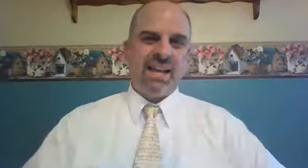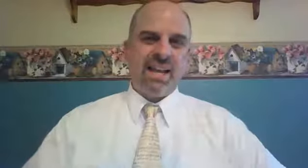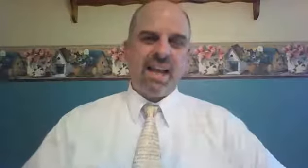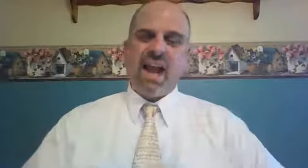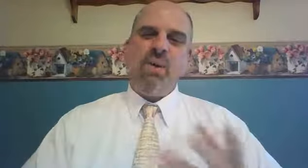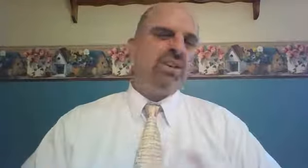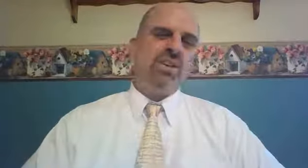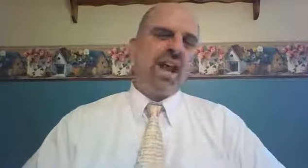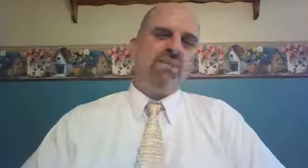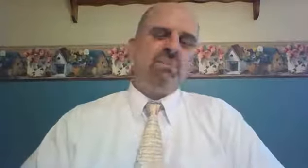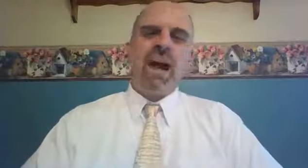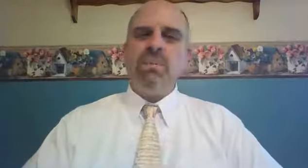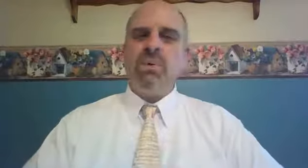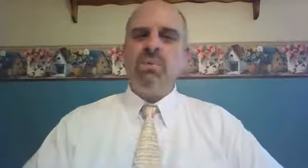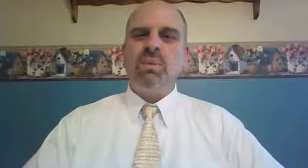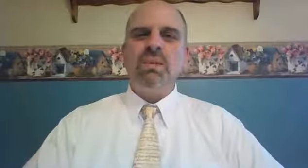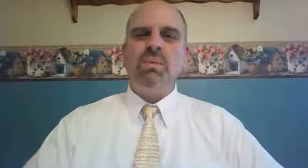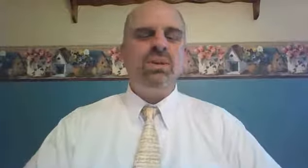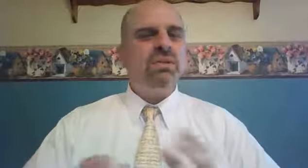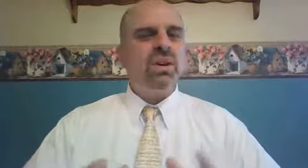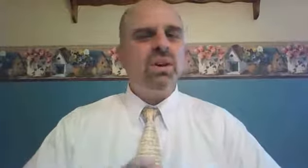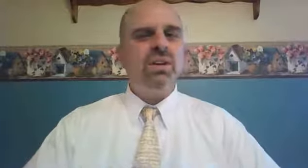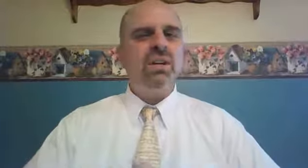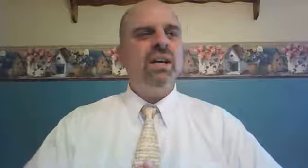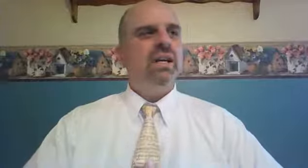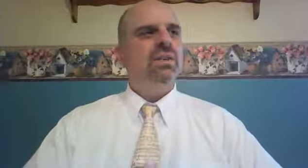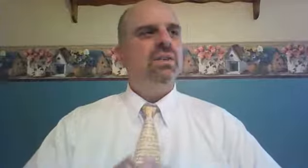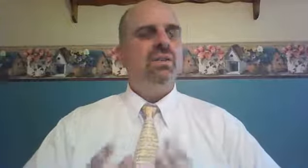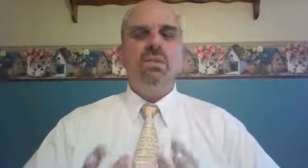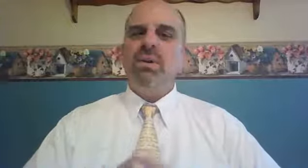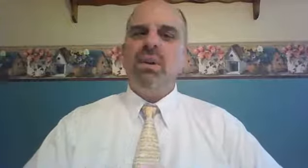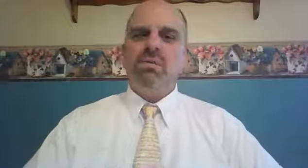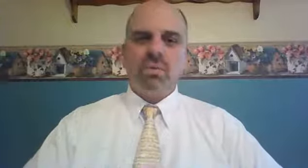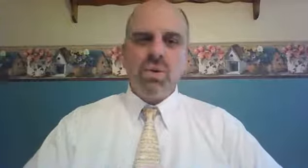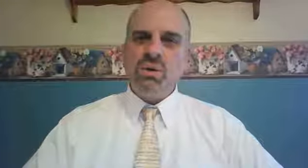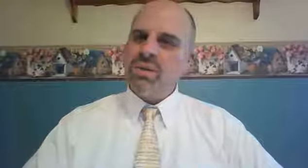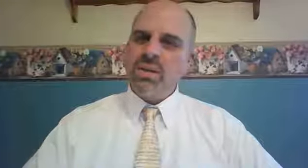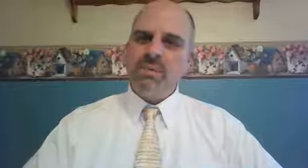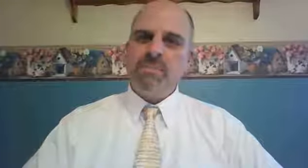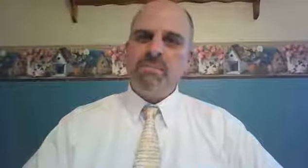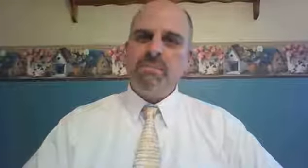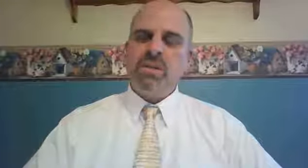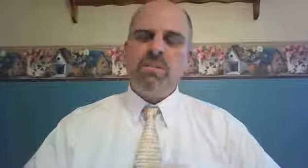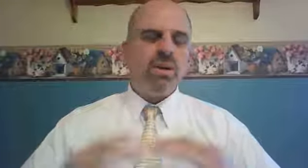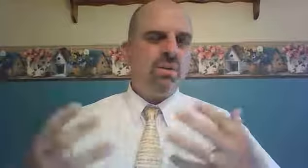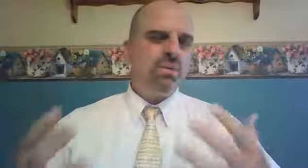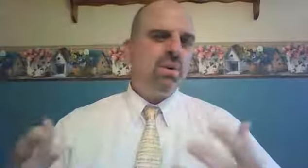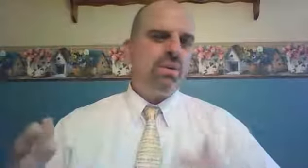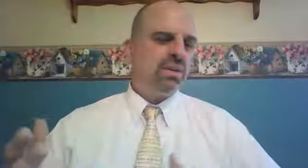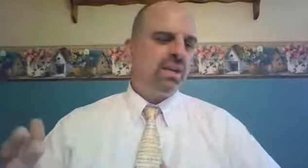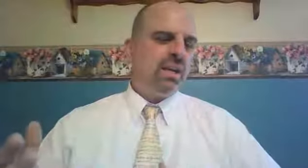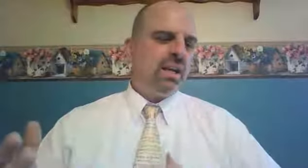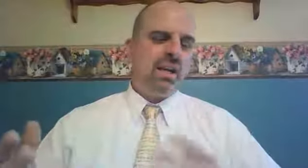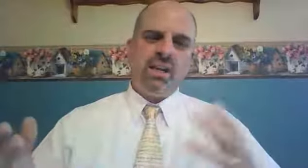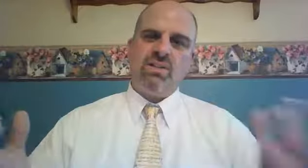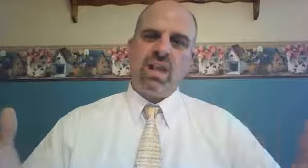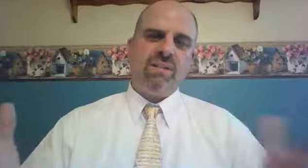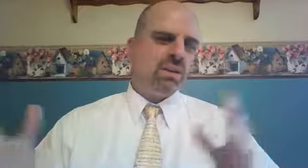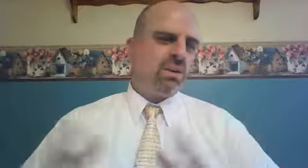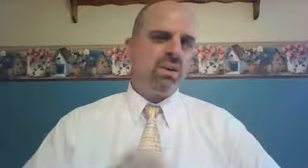I hope that you have your Bibles with me. Would you turn to the book of Ruth? The book of Ruth, it's after the book